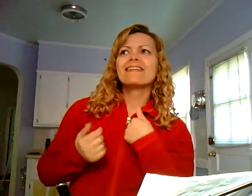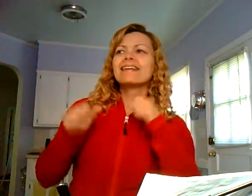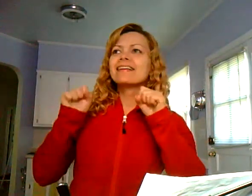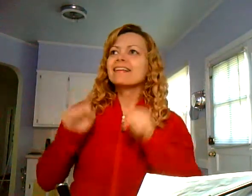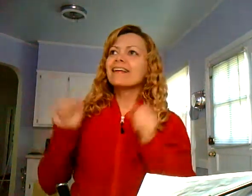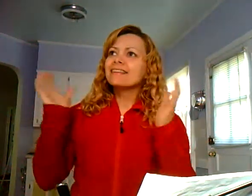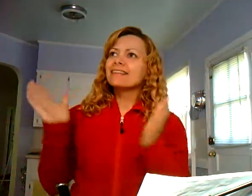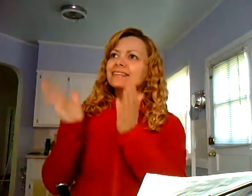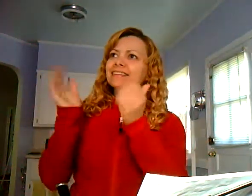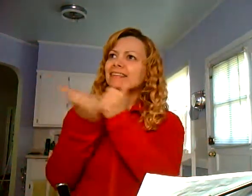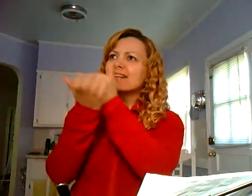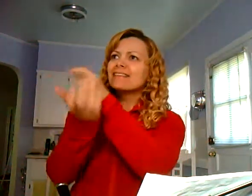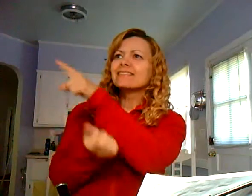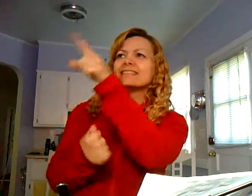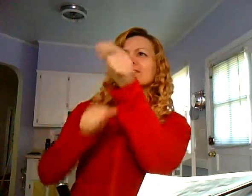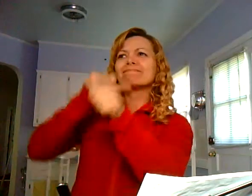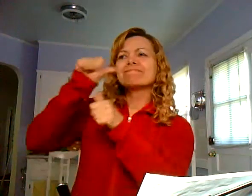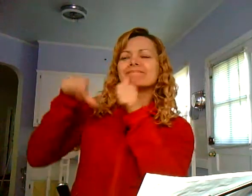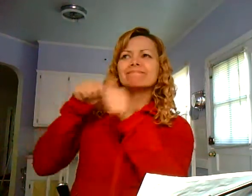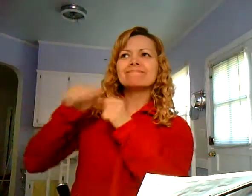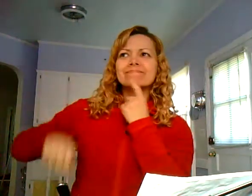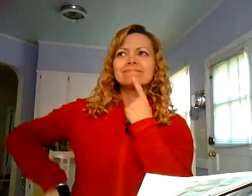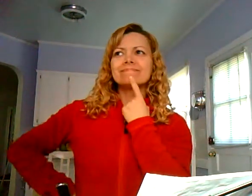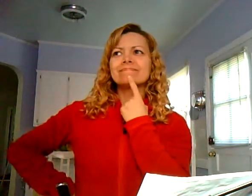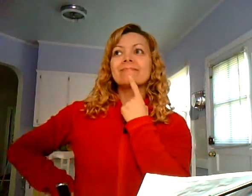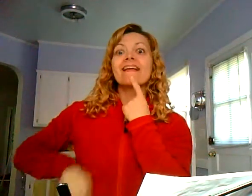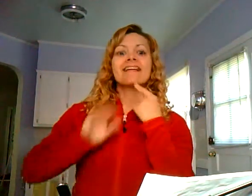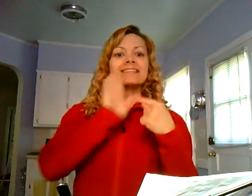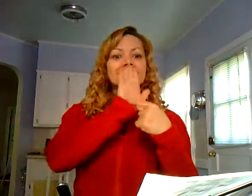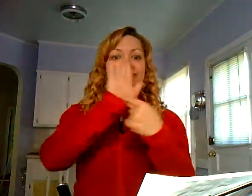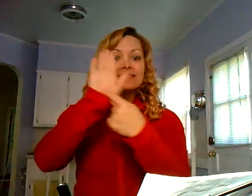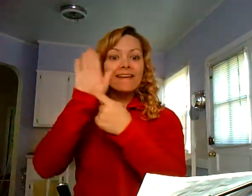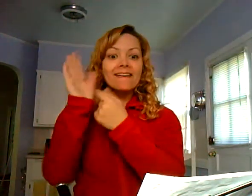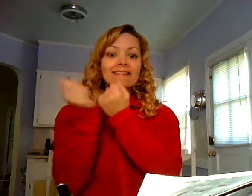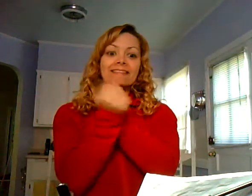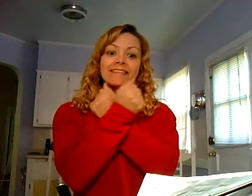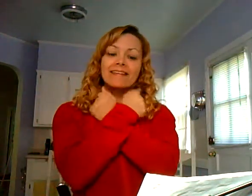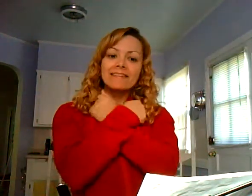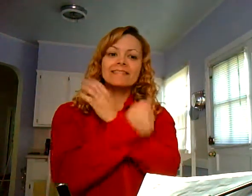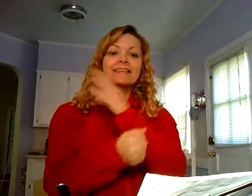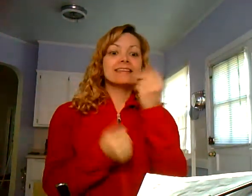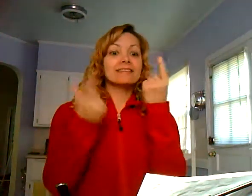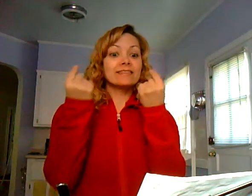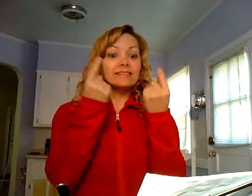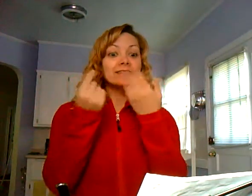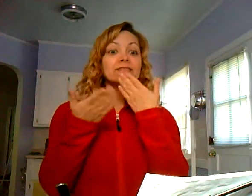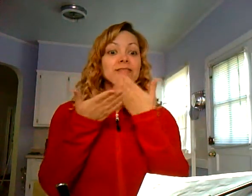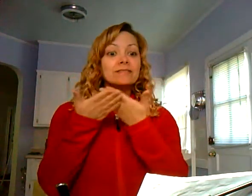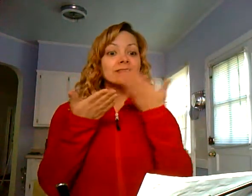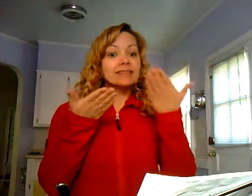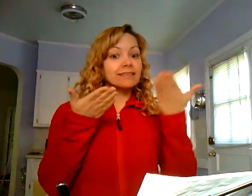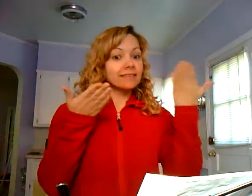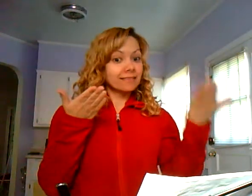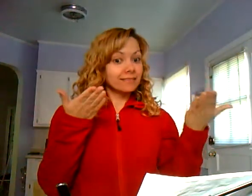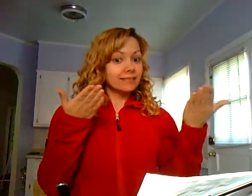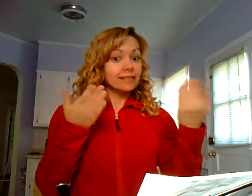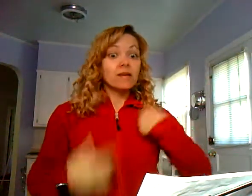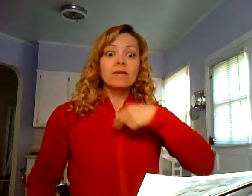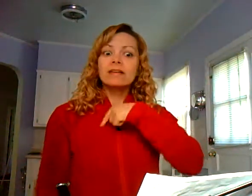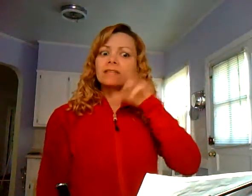Let's look at each other. Let's see how we can encourage and help each other. For example, let's show love. Let's do good deeds.